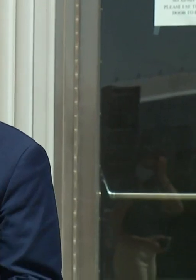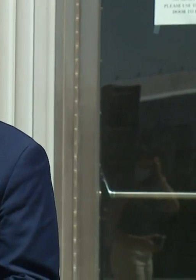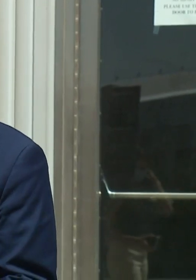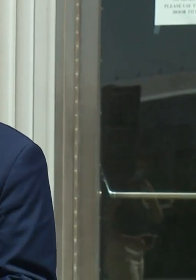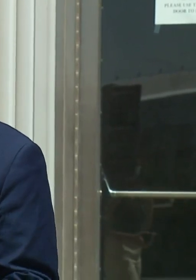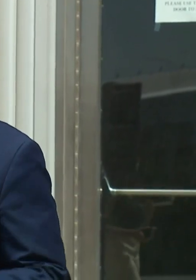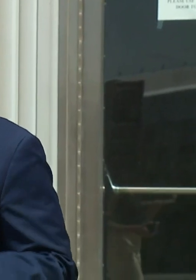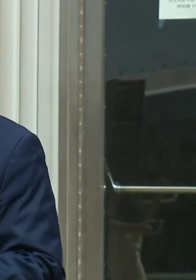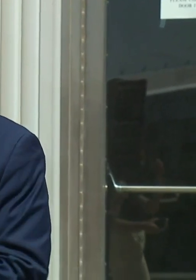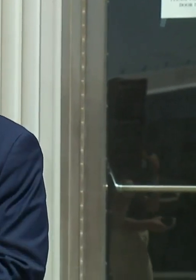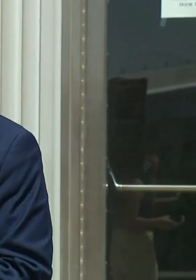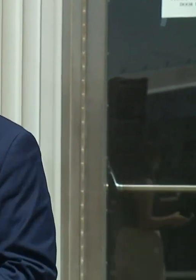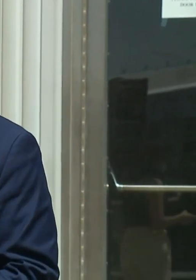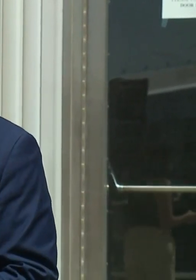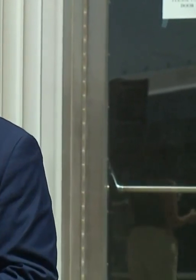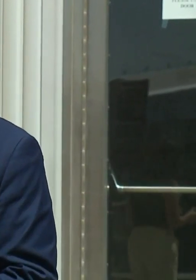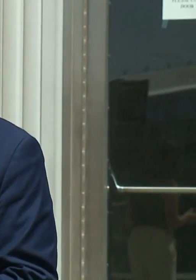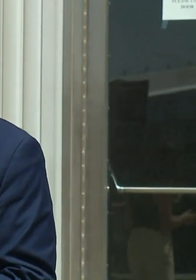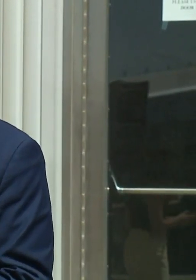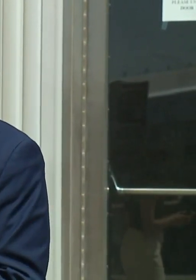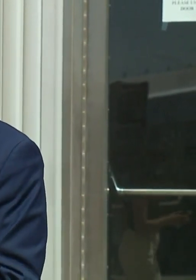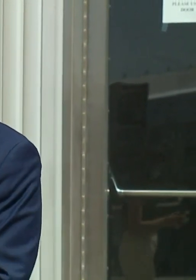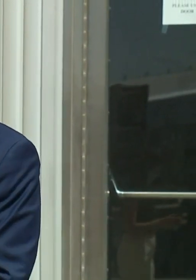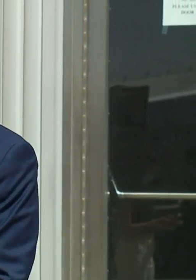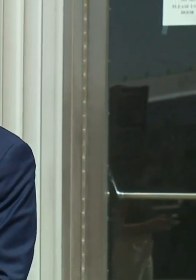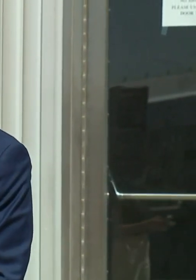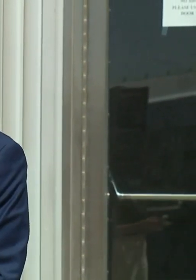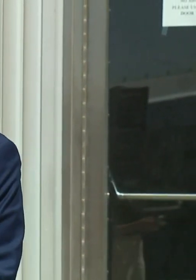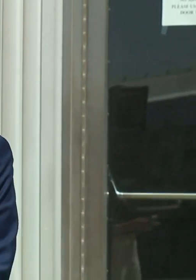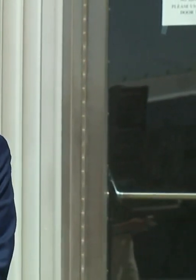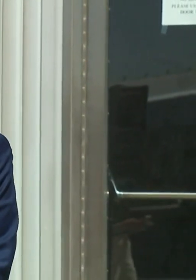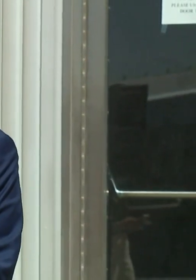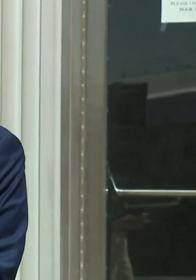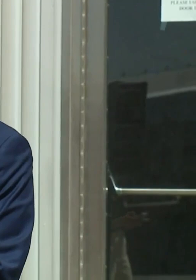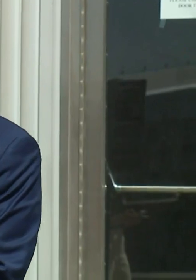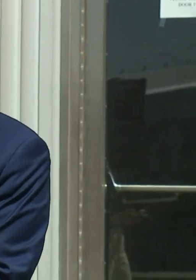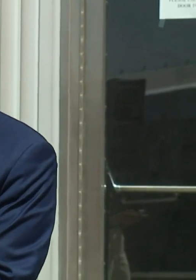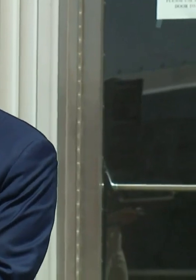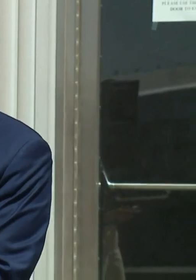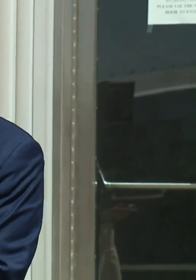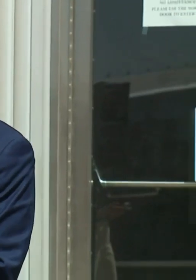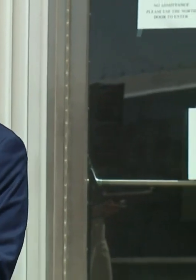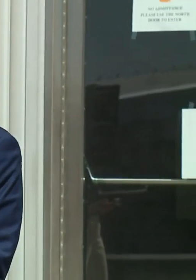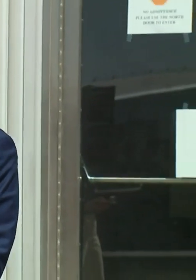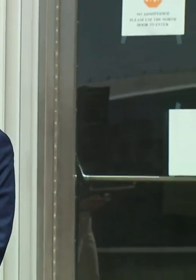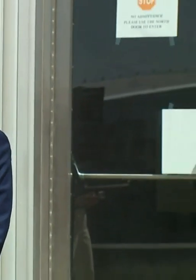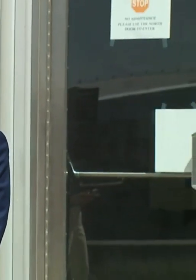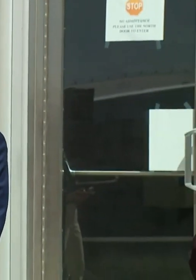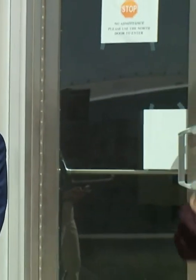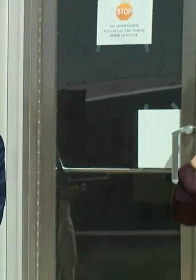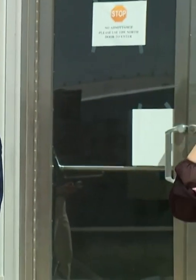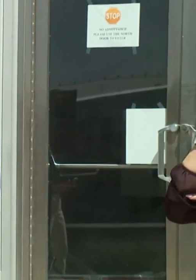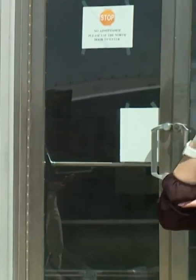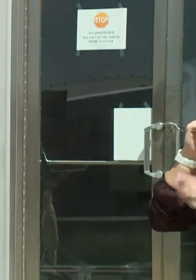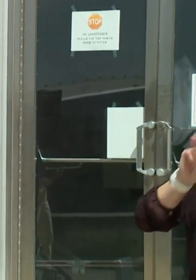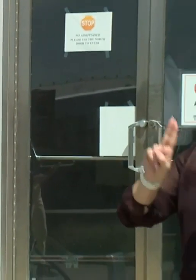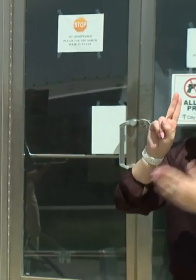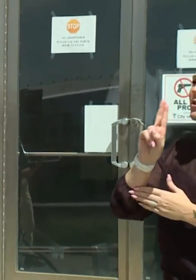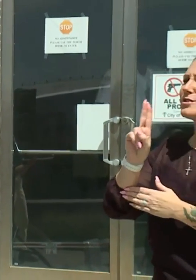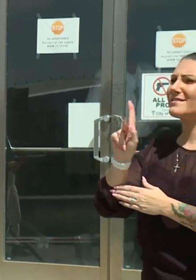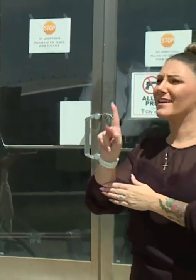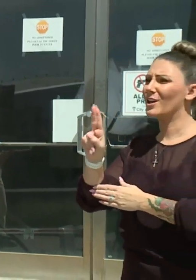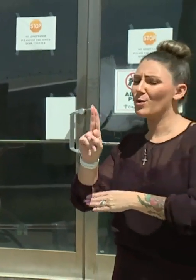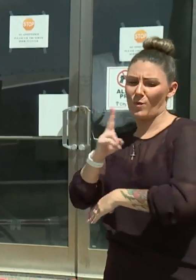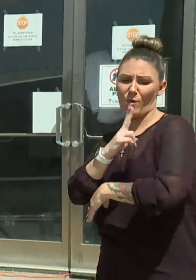All right, in connection with the Chiefs' decision, as we noted, throughout the spring and summer, the University of Kansas Health